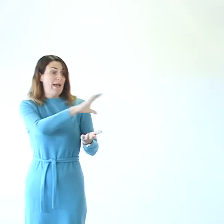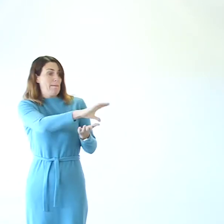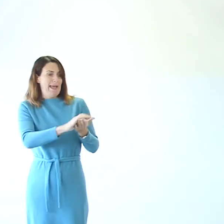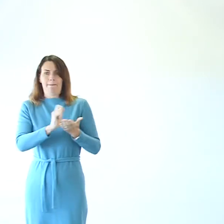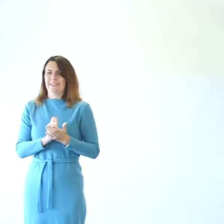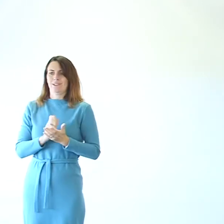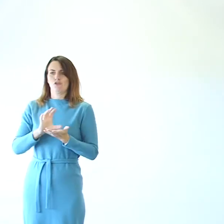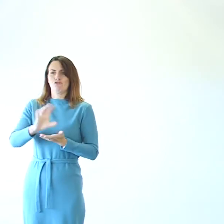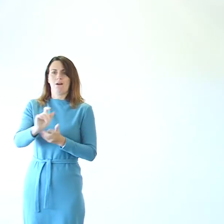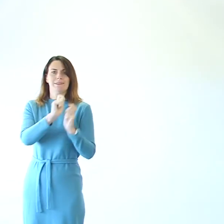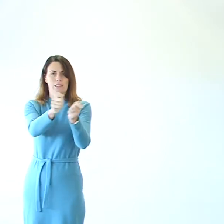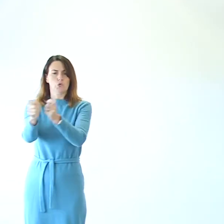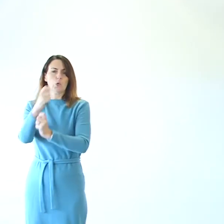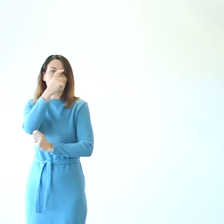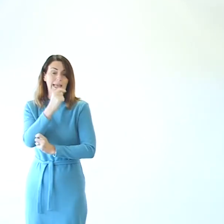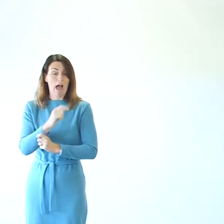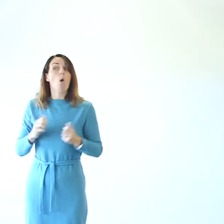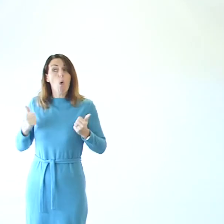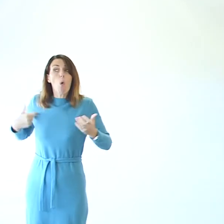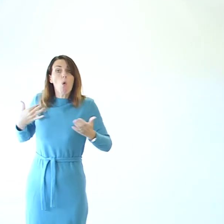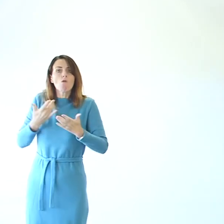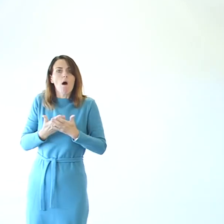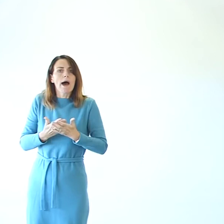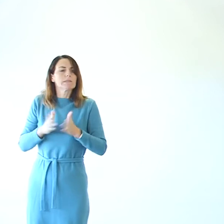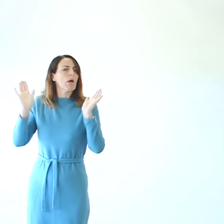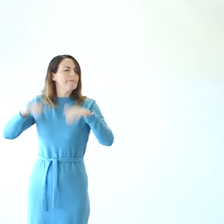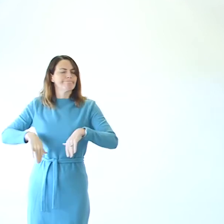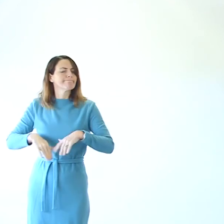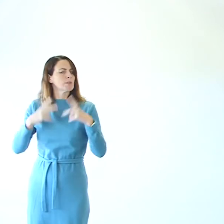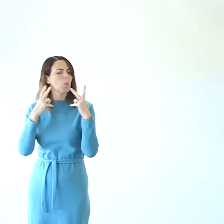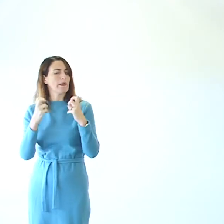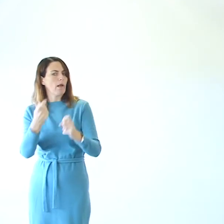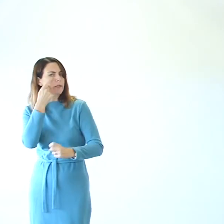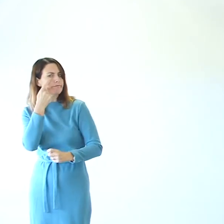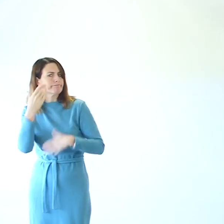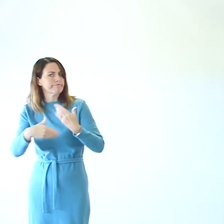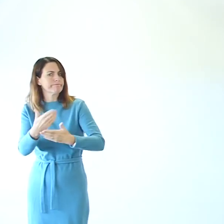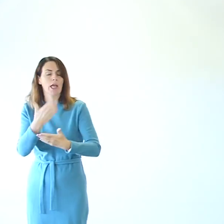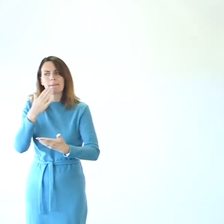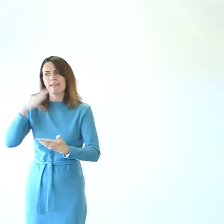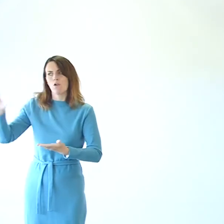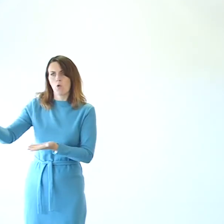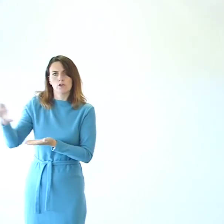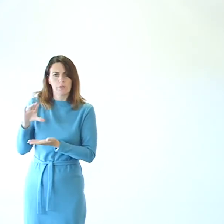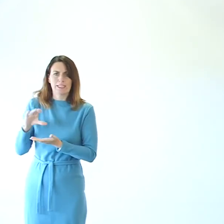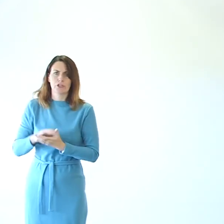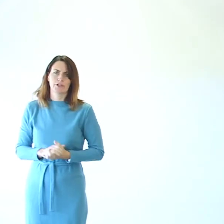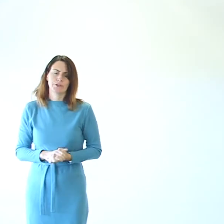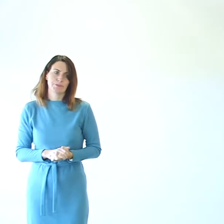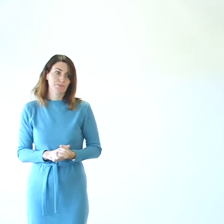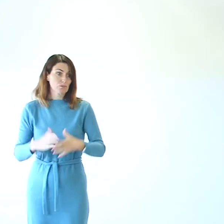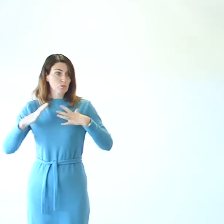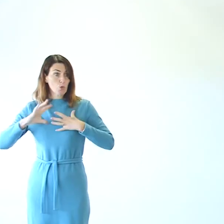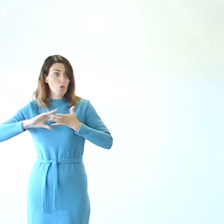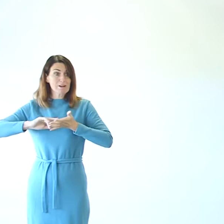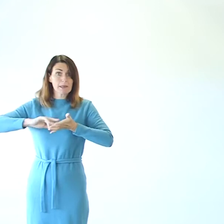So, we're doing okay, but we're keeping an eye on it. But thank you for all of your donations. And we are already